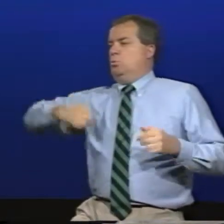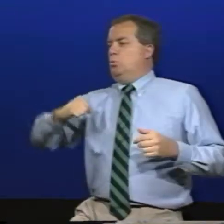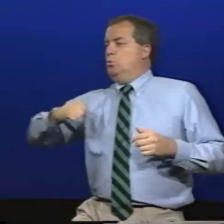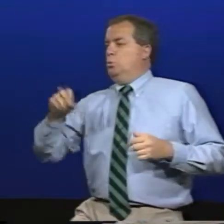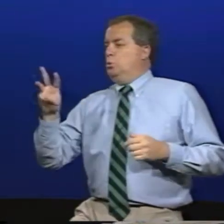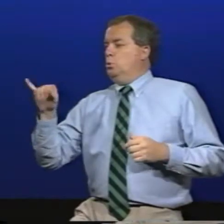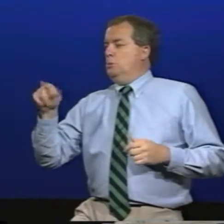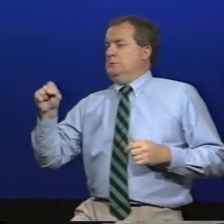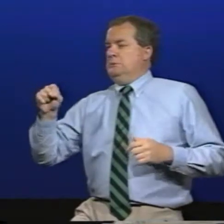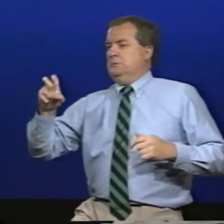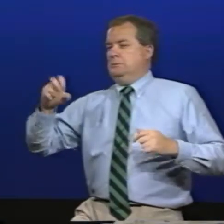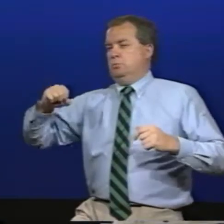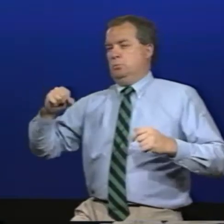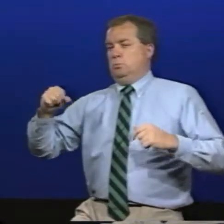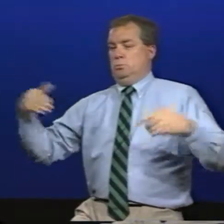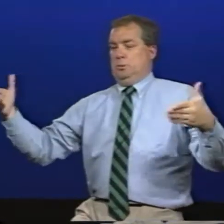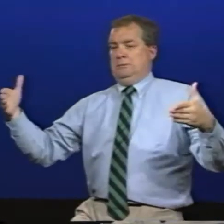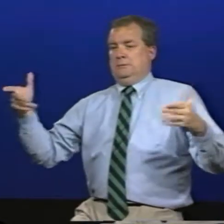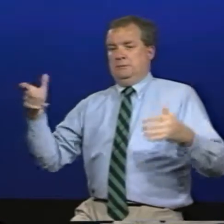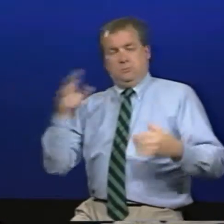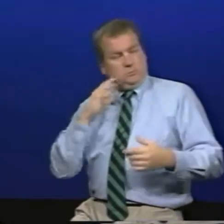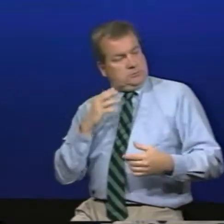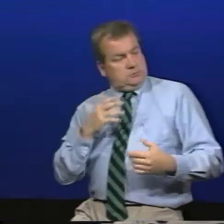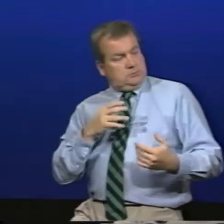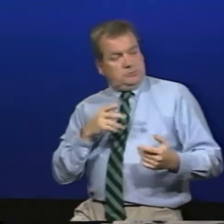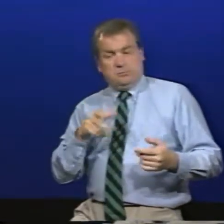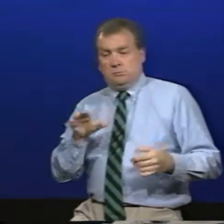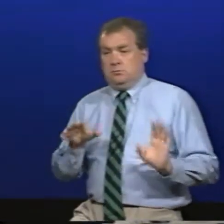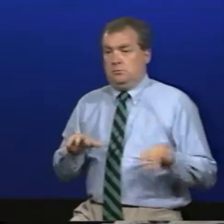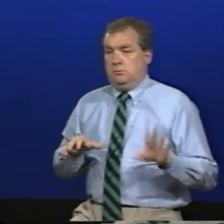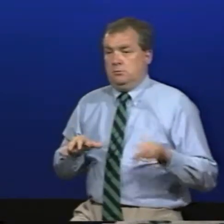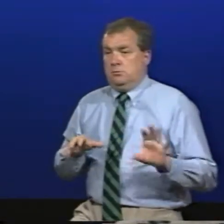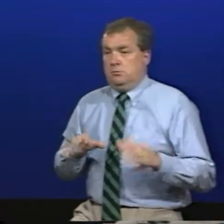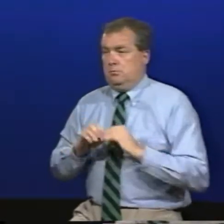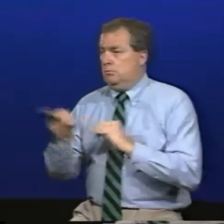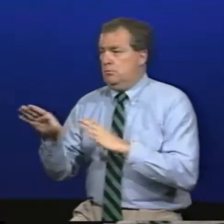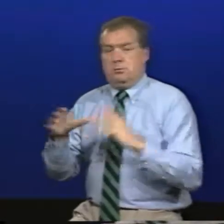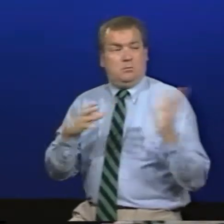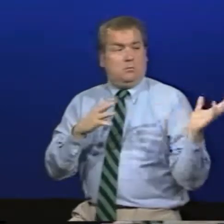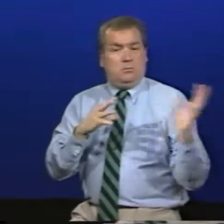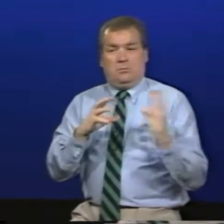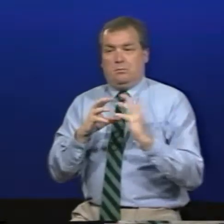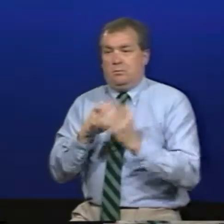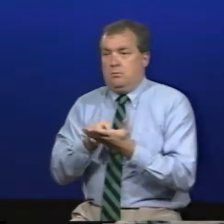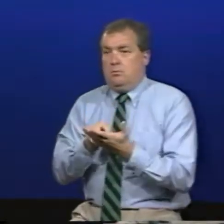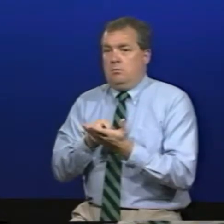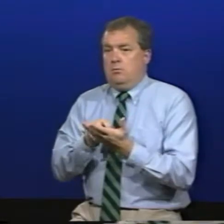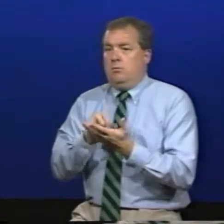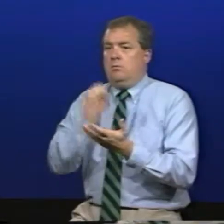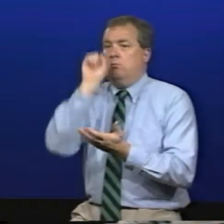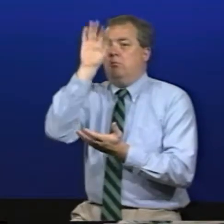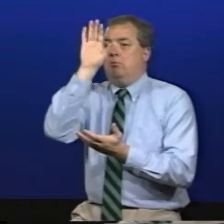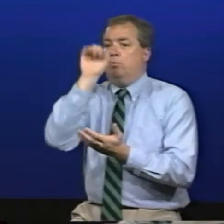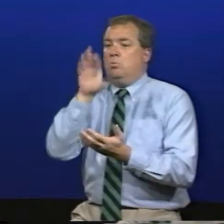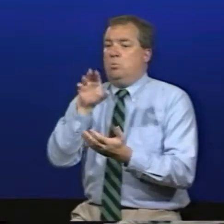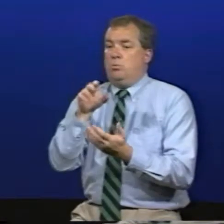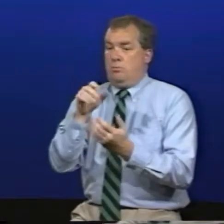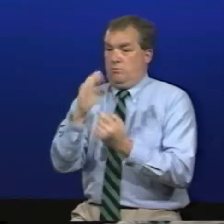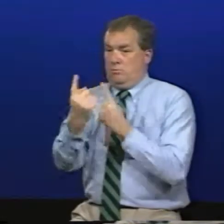3-2 offense where you'd have a center person with two wings on either side and then they can feed to the center person who can then make a